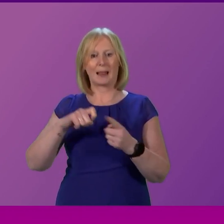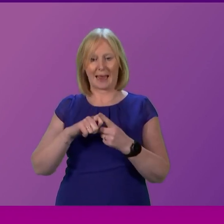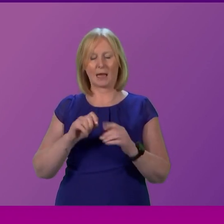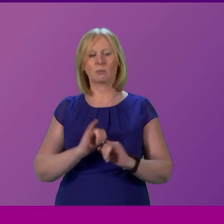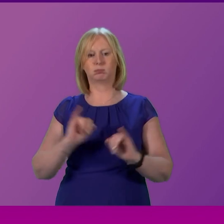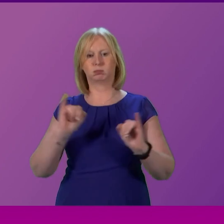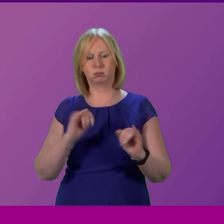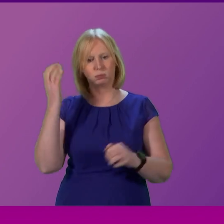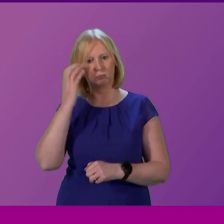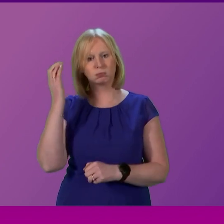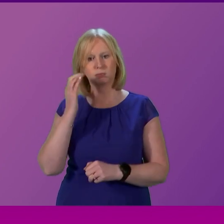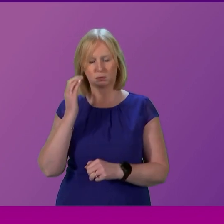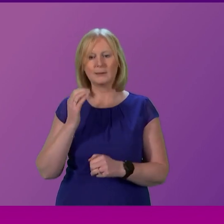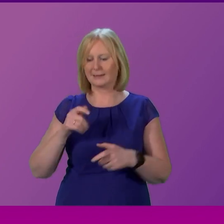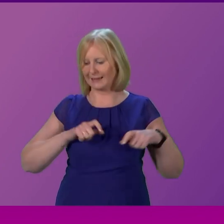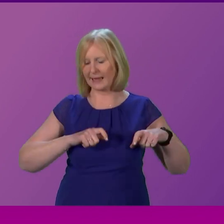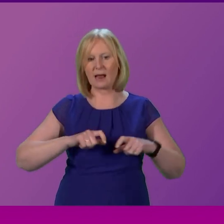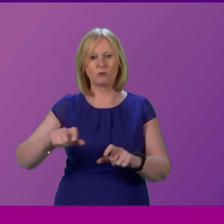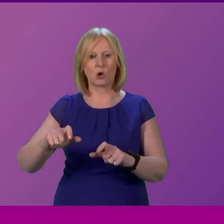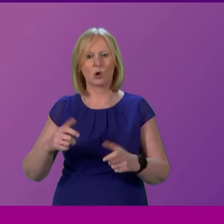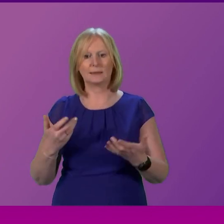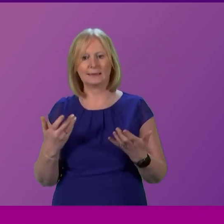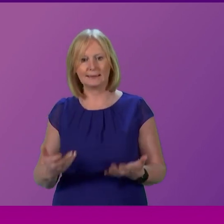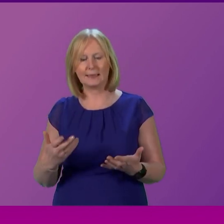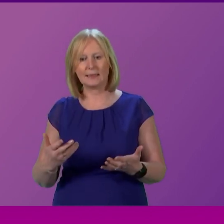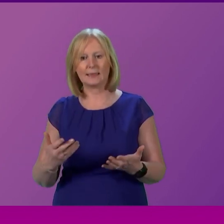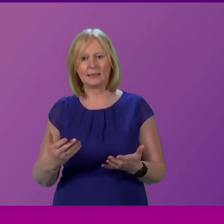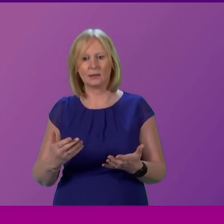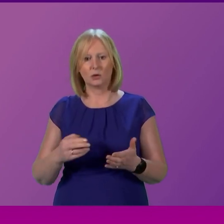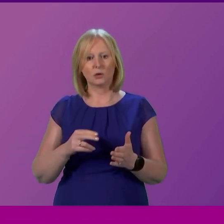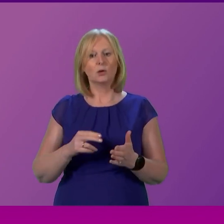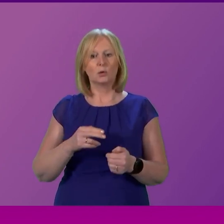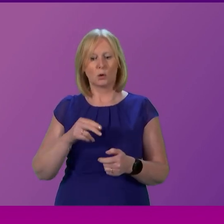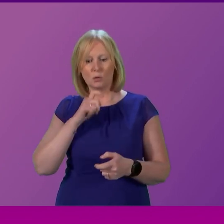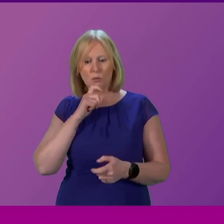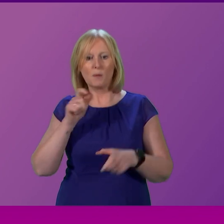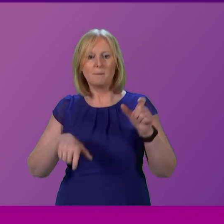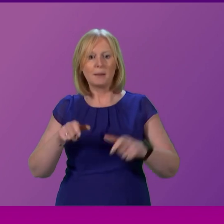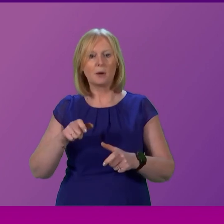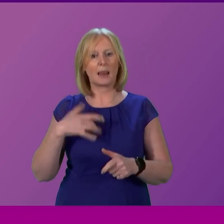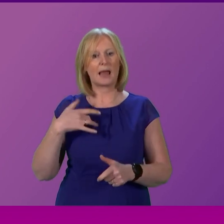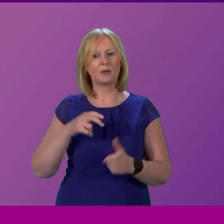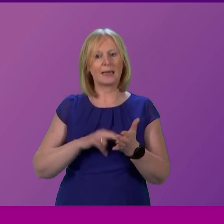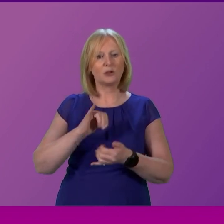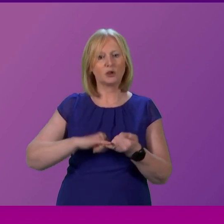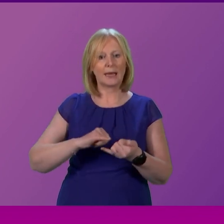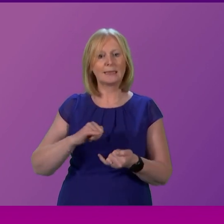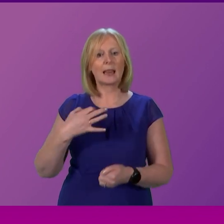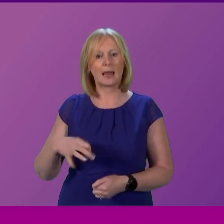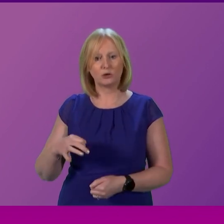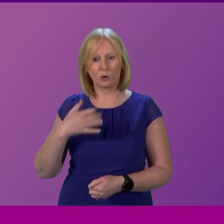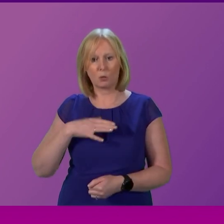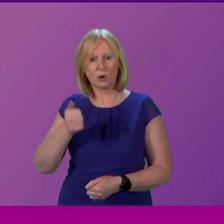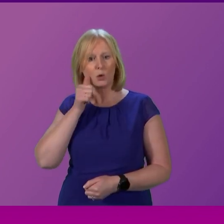in 2023 so constituents in Lanarkshire want to know when that will end I have two short questions for now